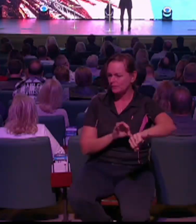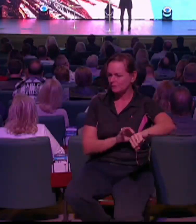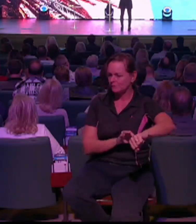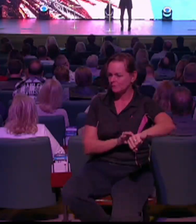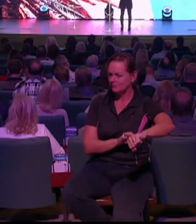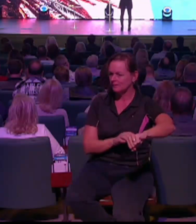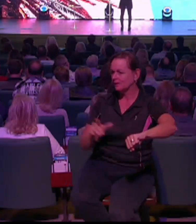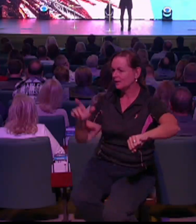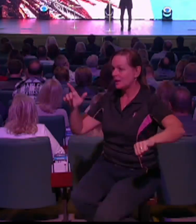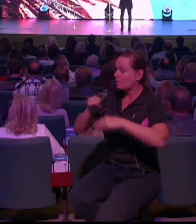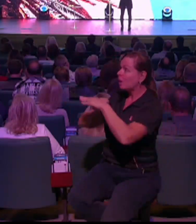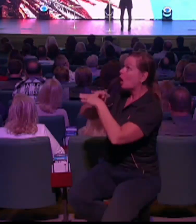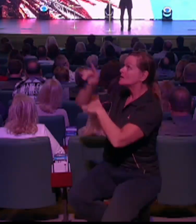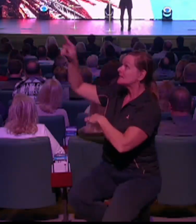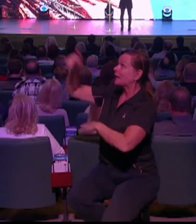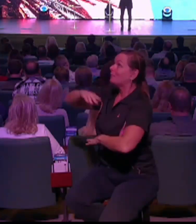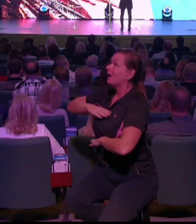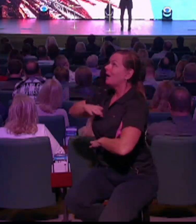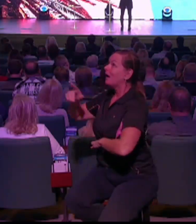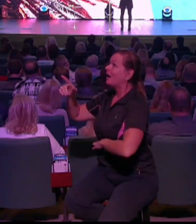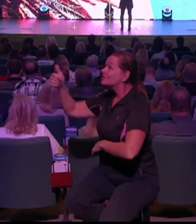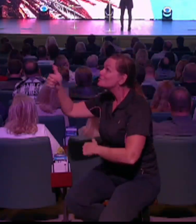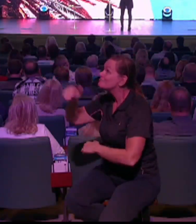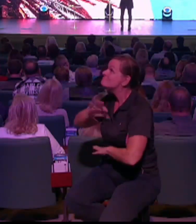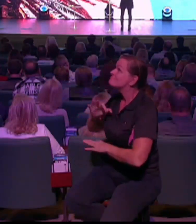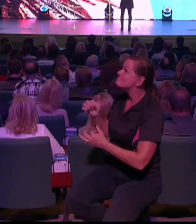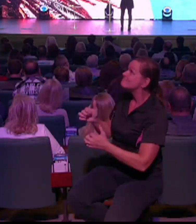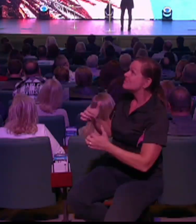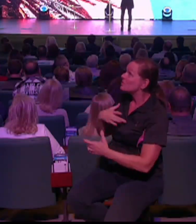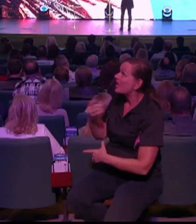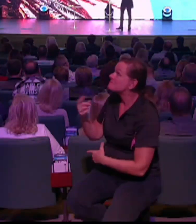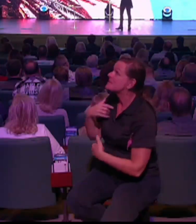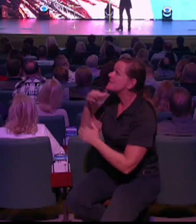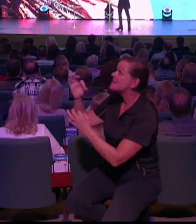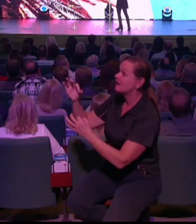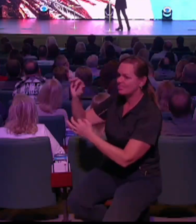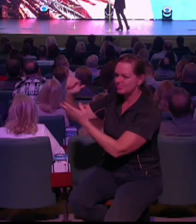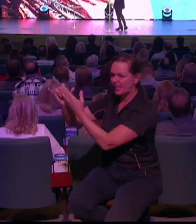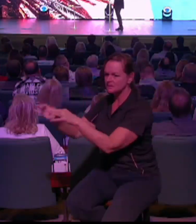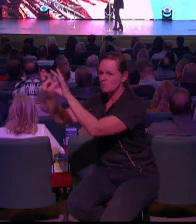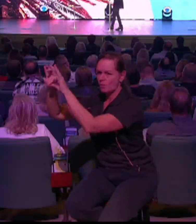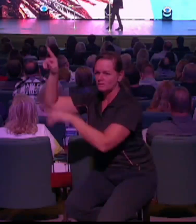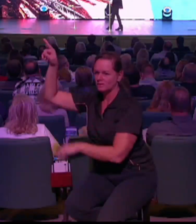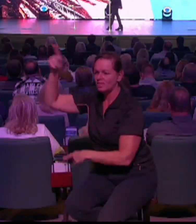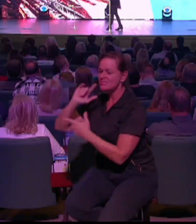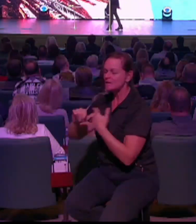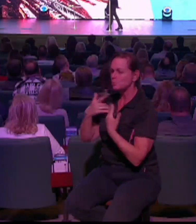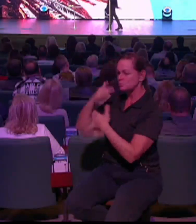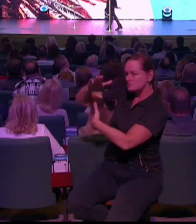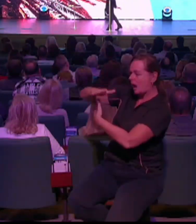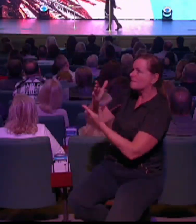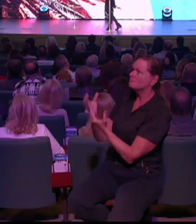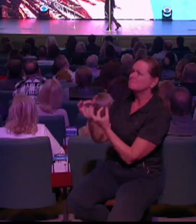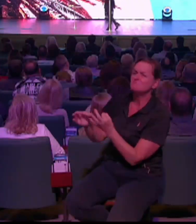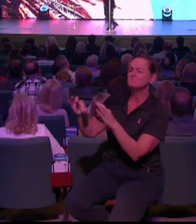in us, then he is seen through us. So, you're an answer, not a problem.